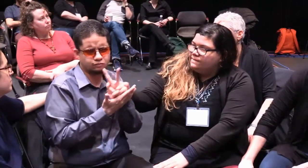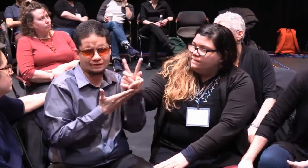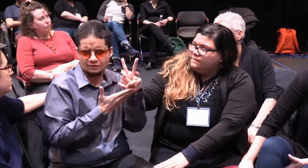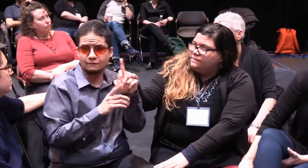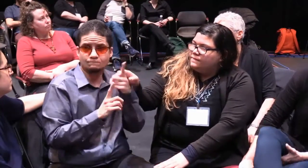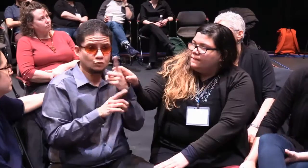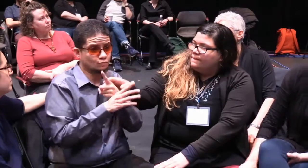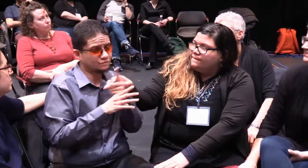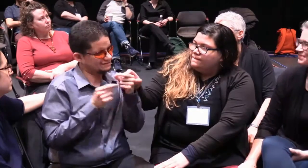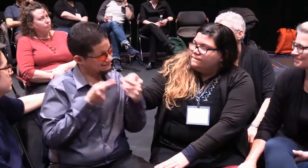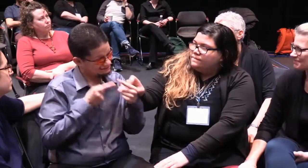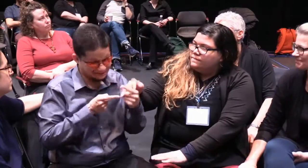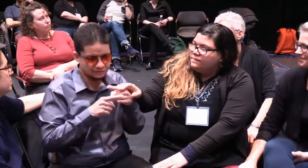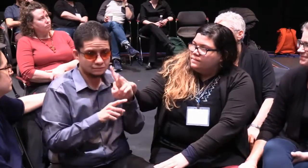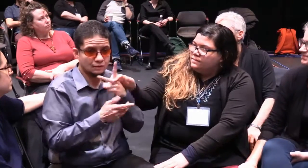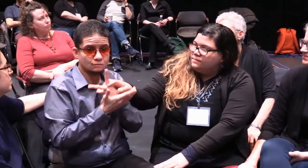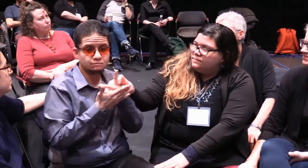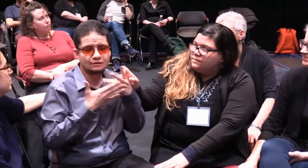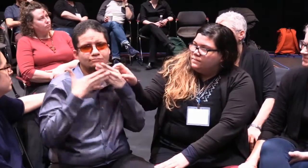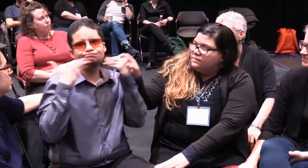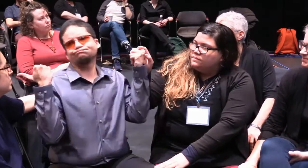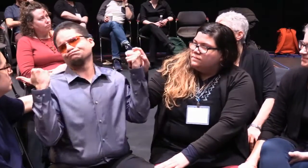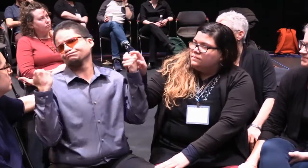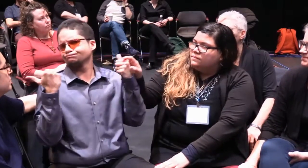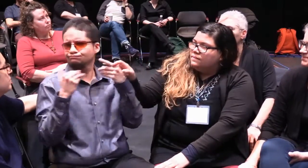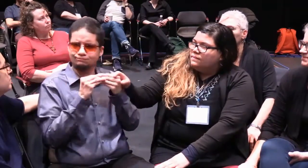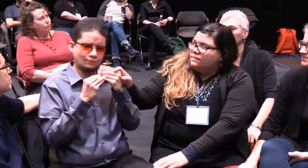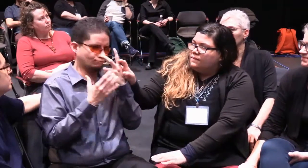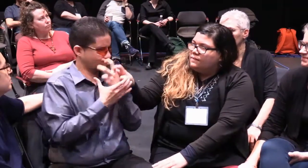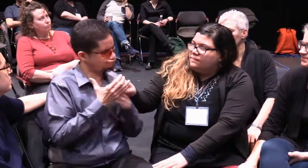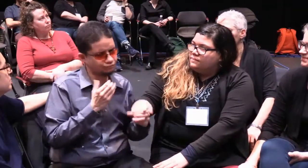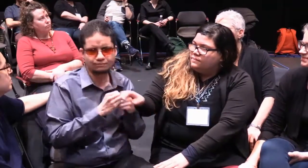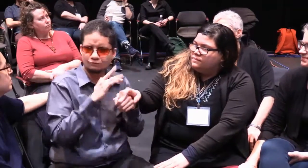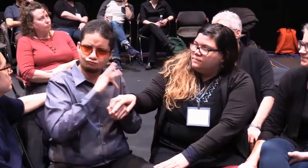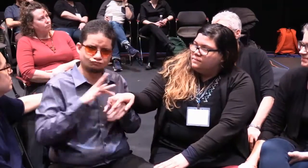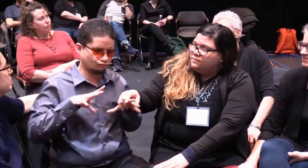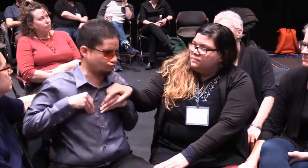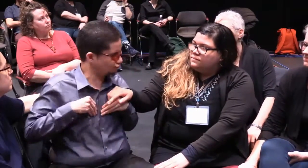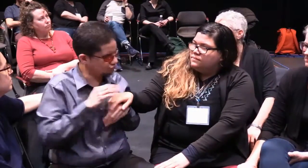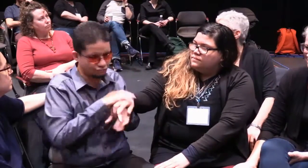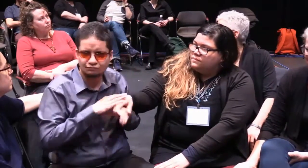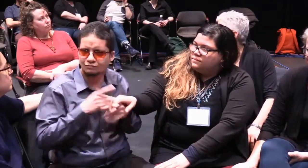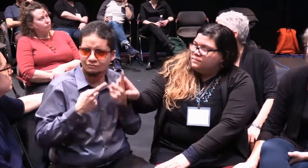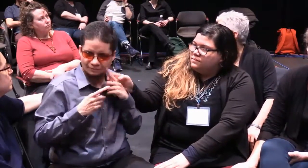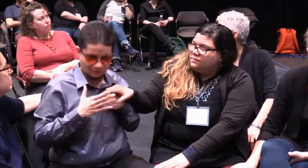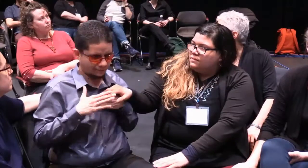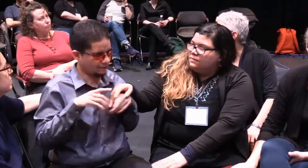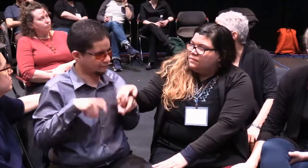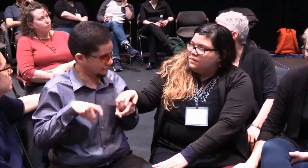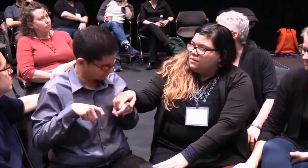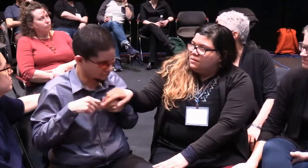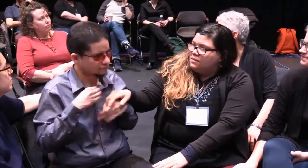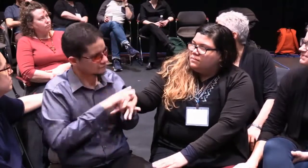And we figured out some cues. And in the beginning, during the first week or so, it was really tough.